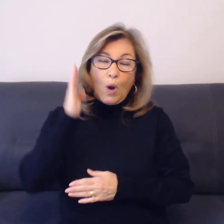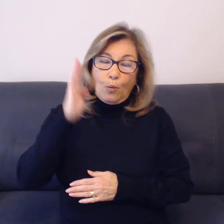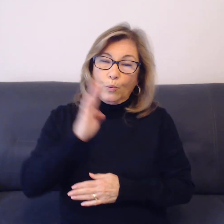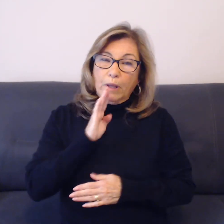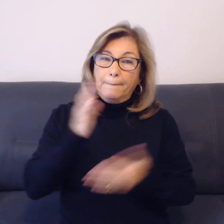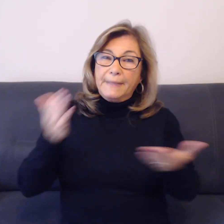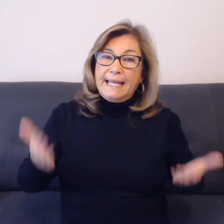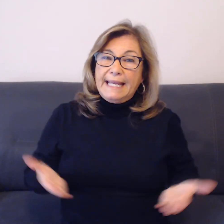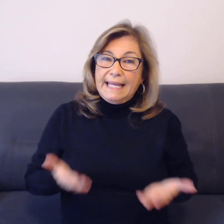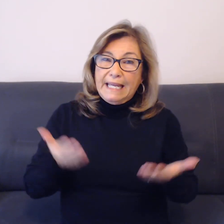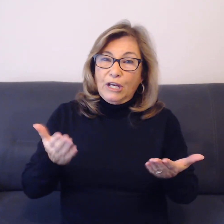ten tonight.